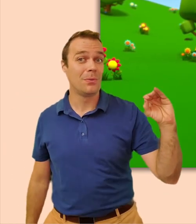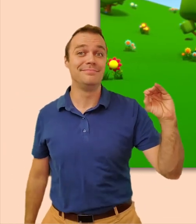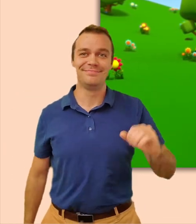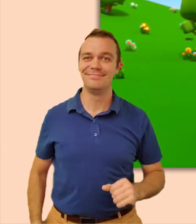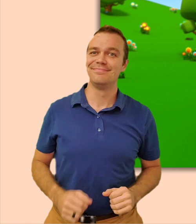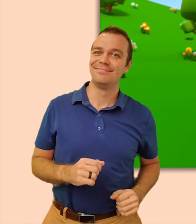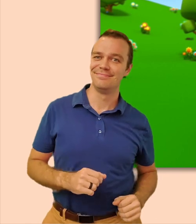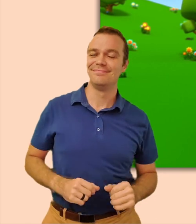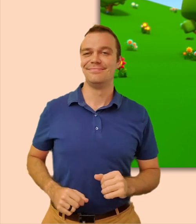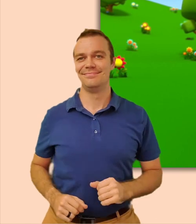-E-I-O